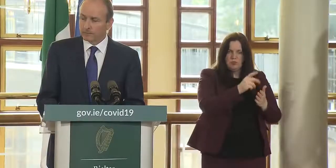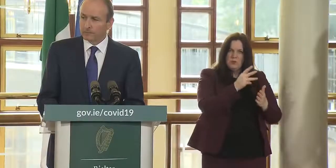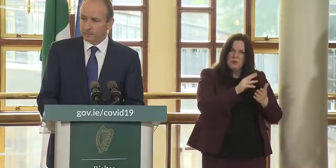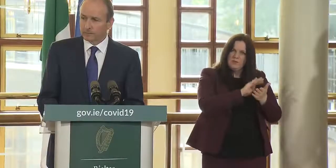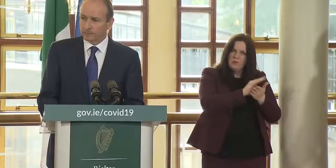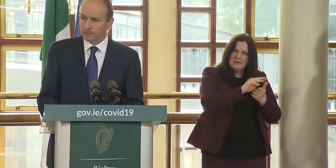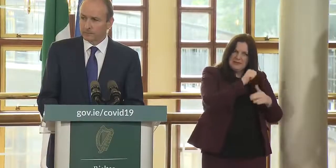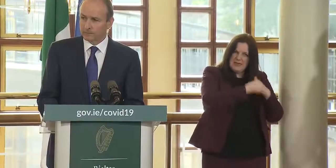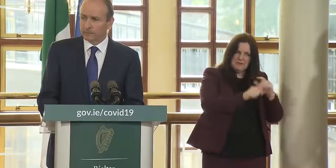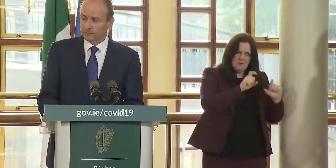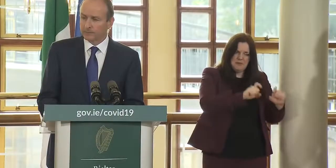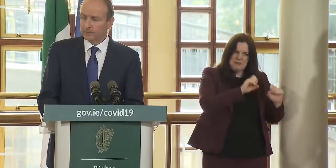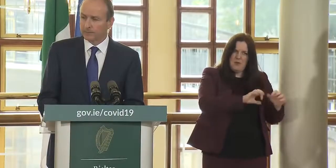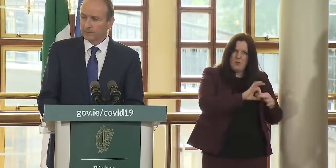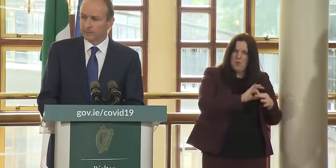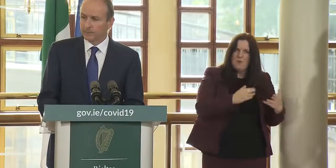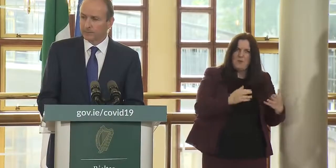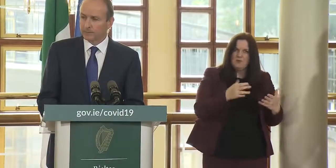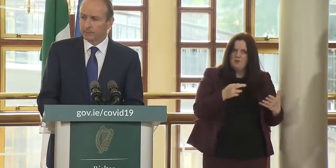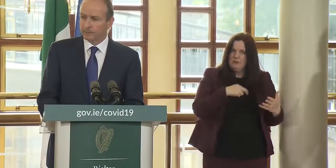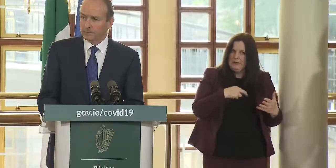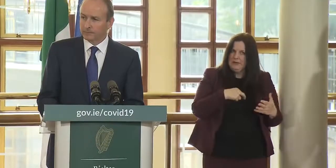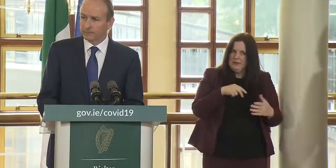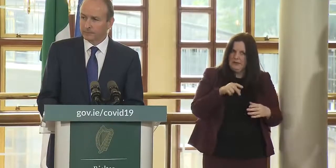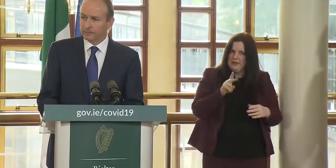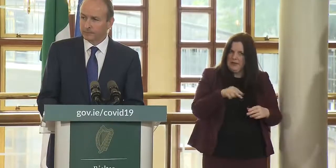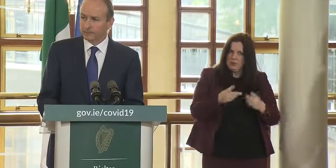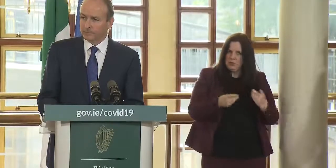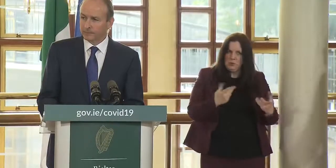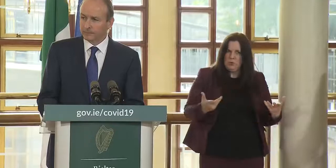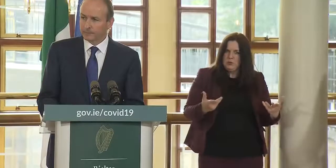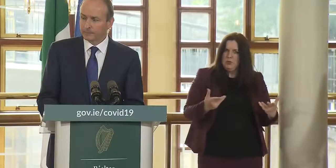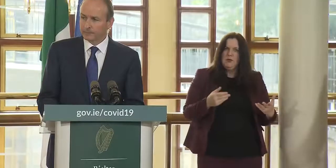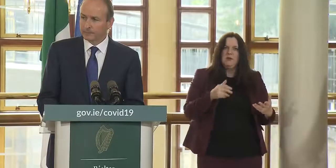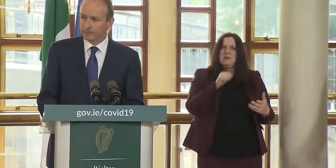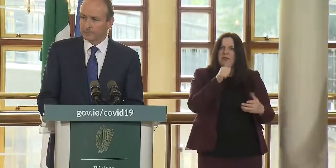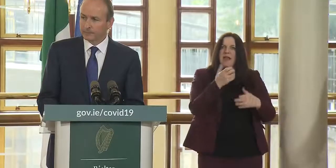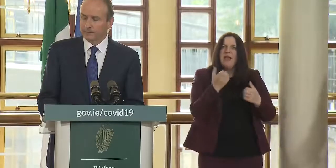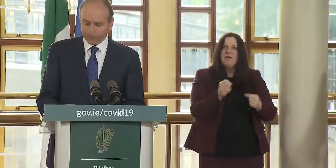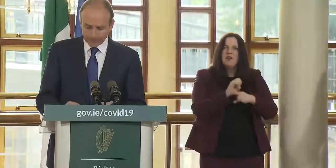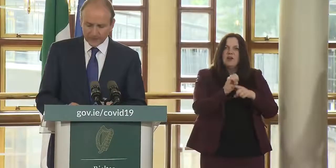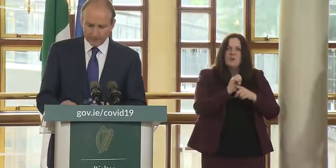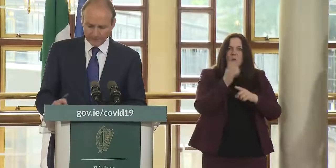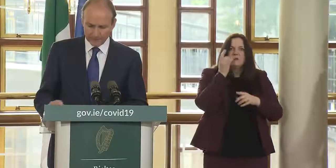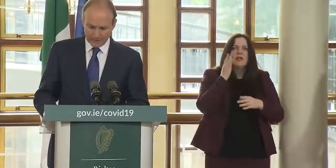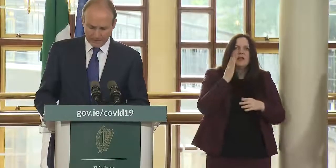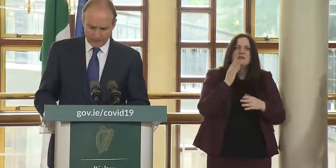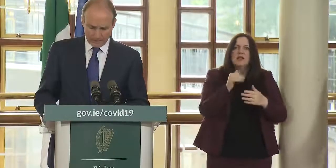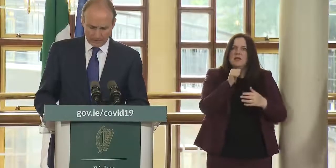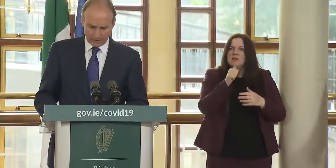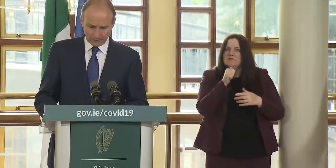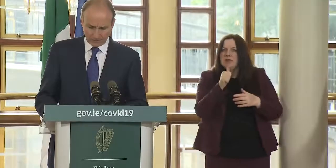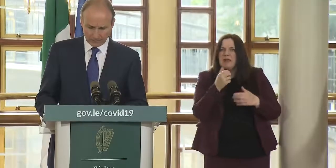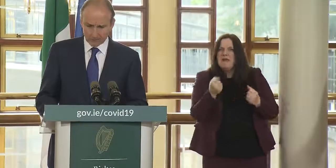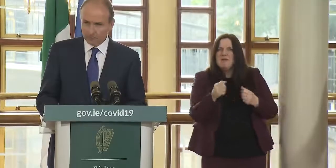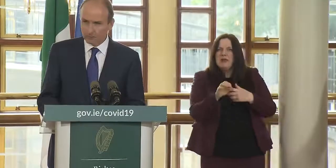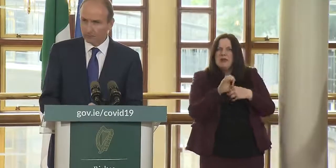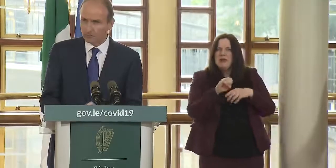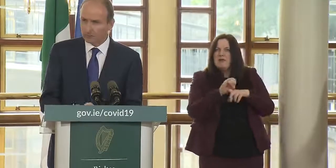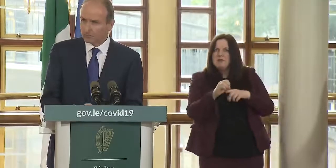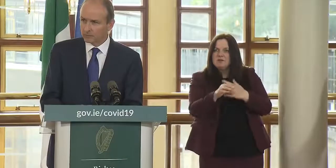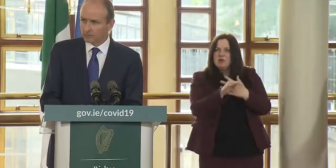also had um discussion about it possibly it's not having enough hotels enough security staff to perhaps um